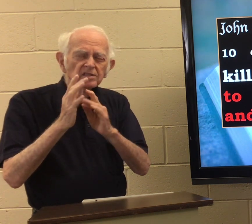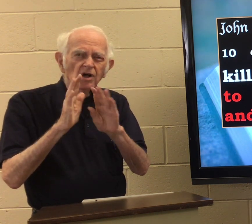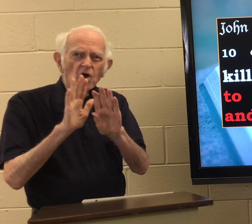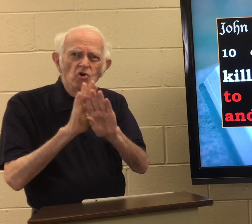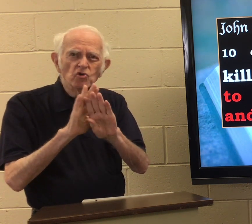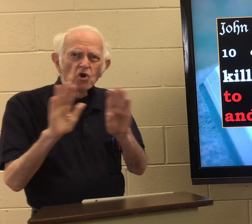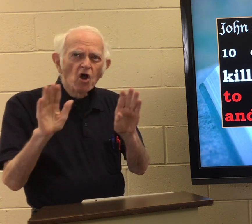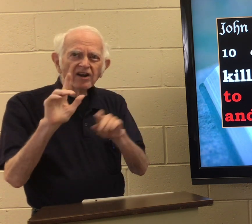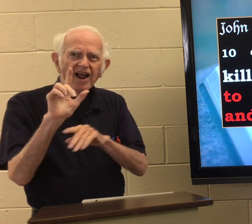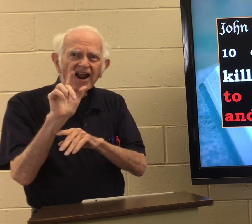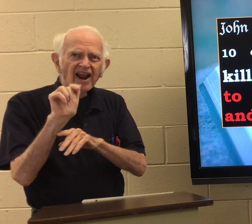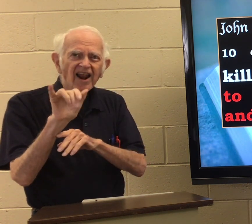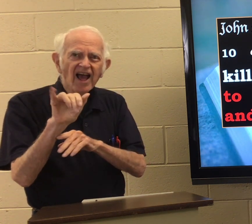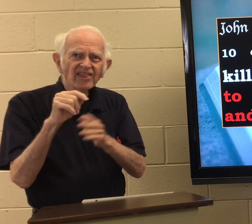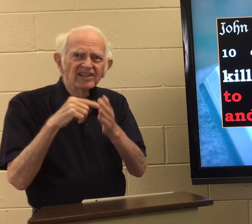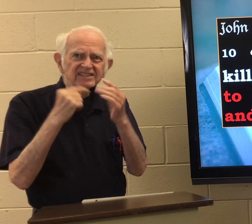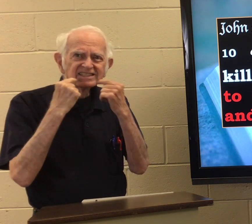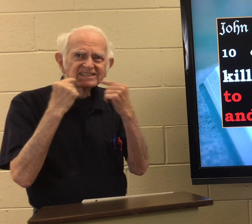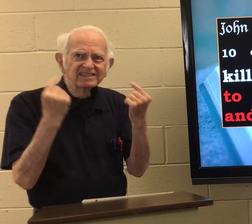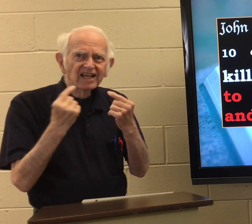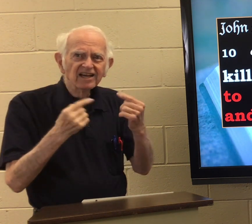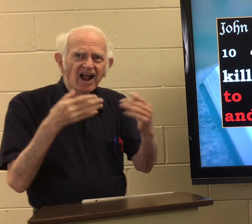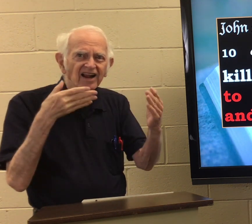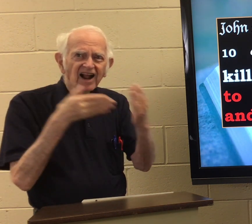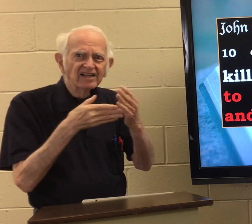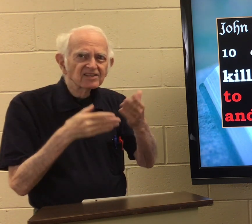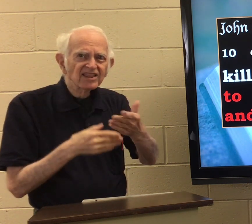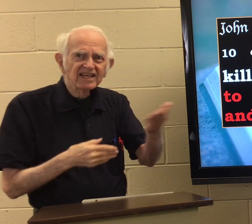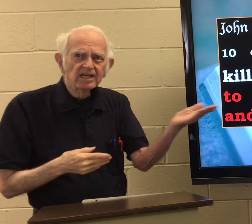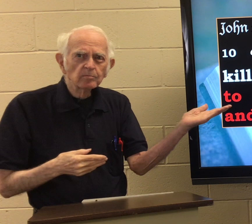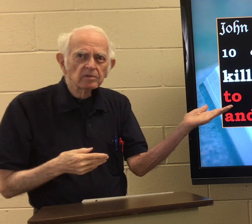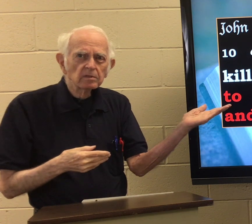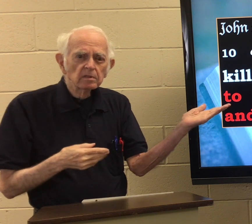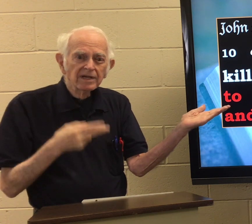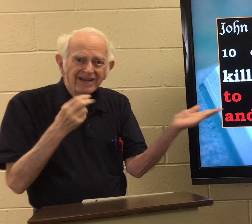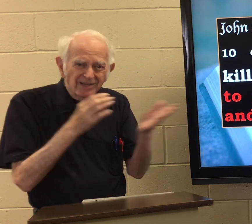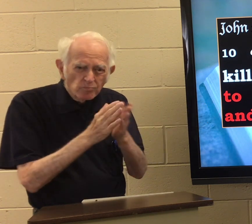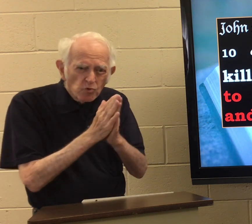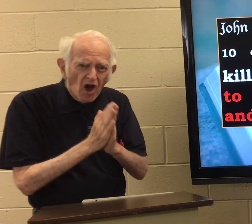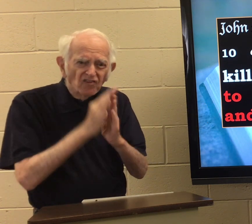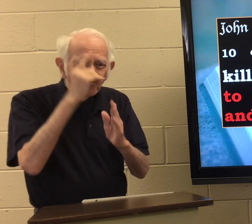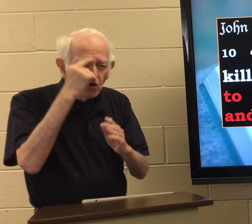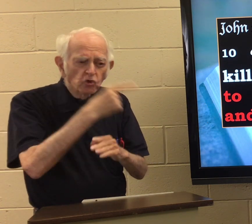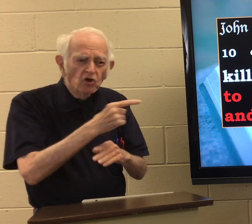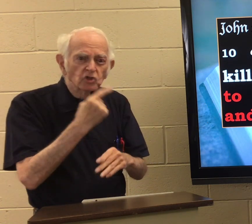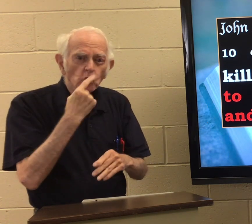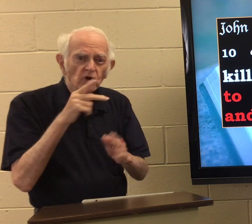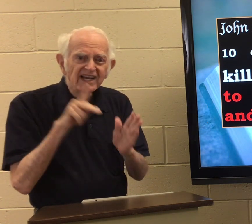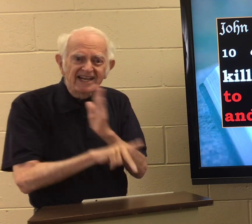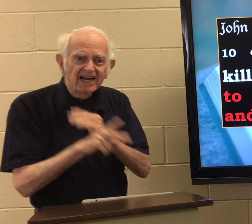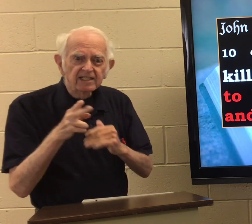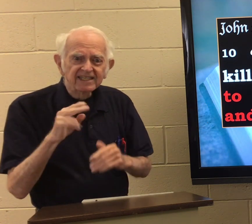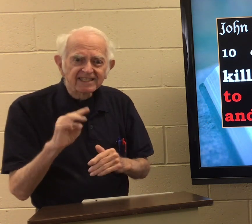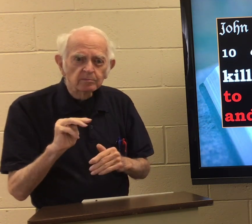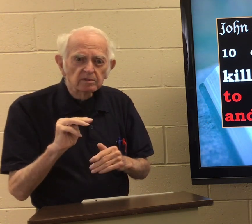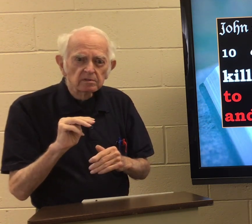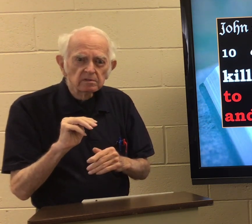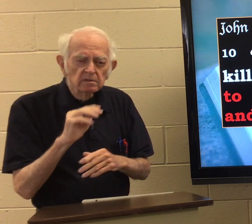Jesus, don't lay this sin against them. Blood. Blood. prayed for those who were killing him.